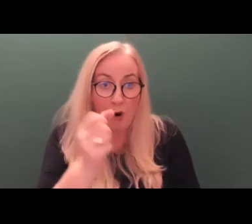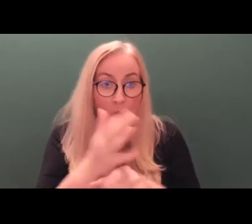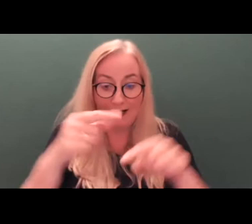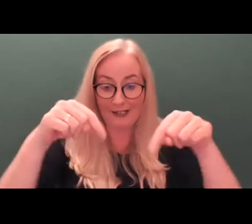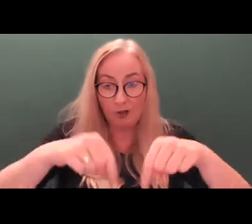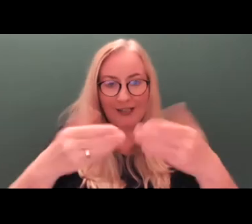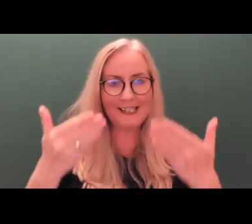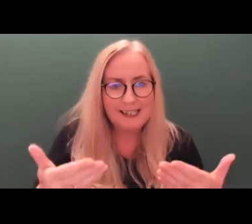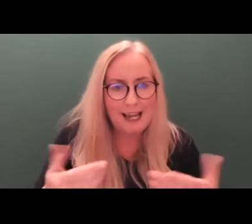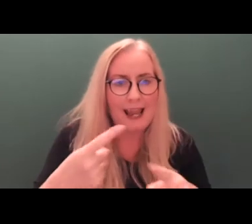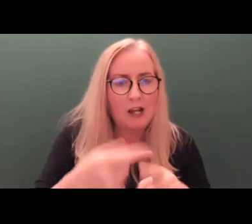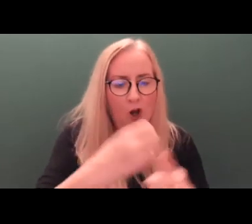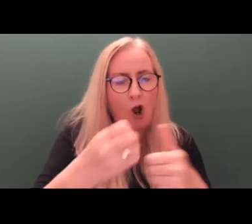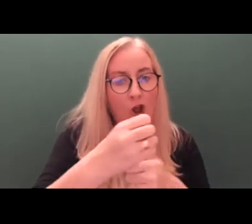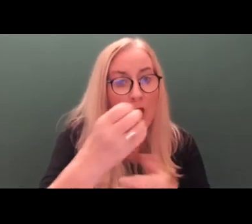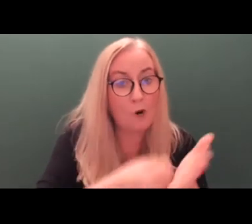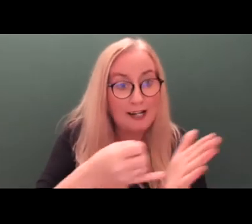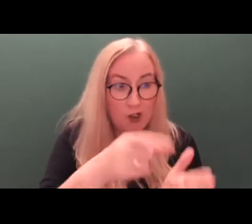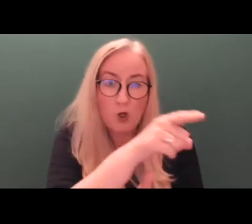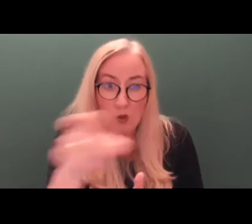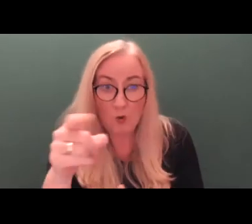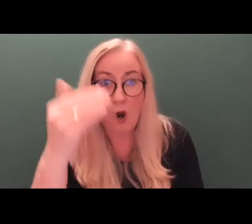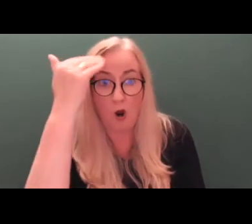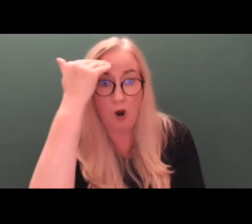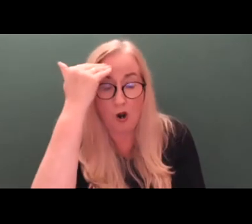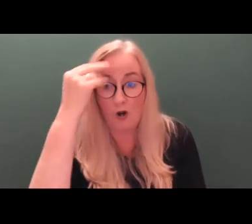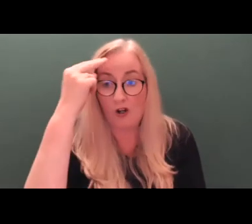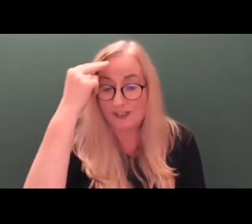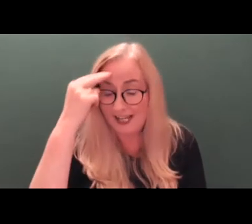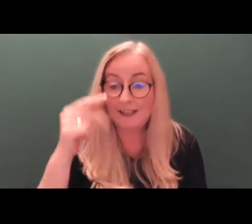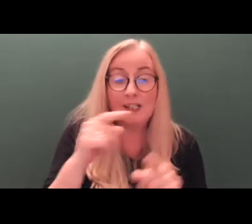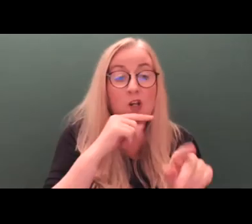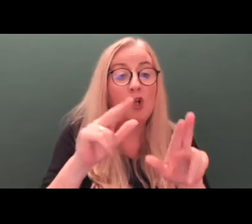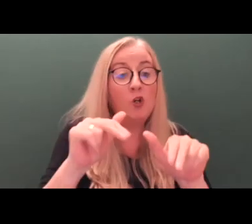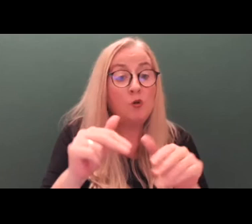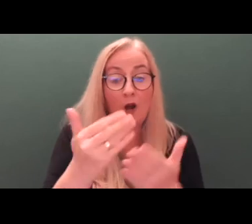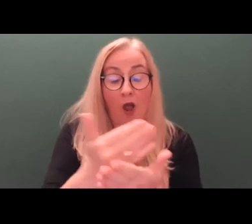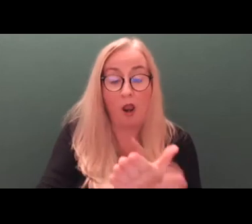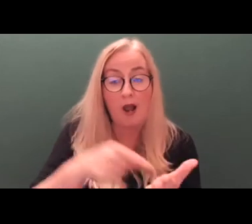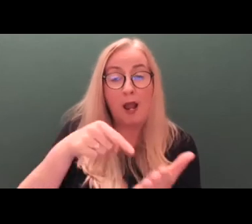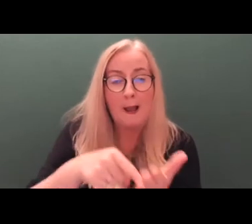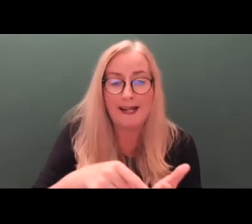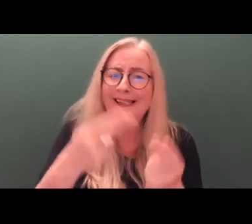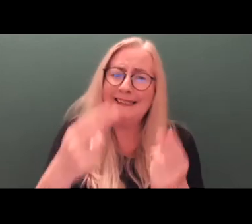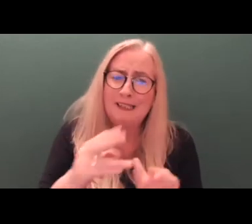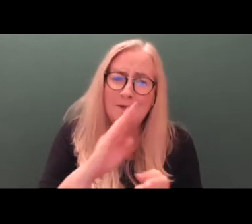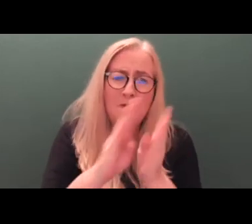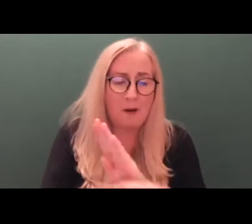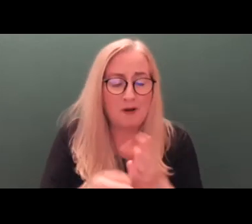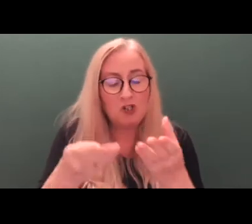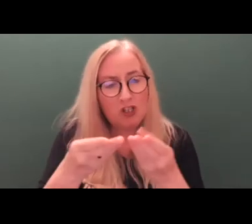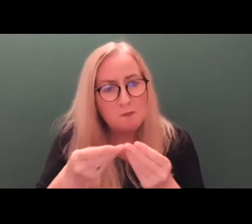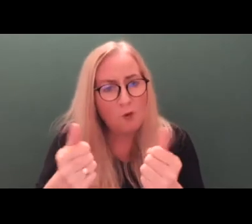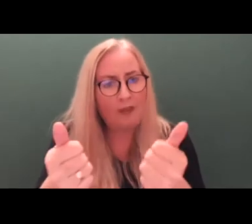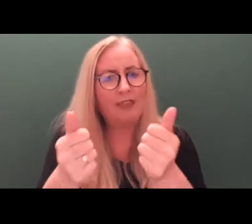all stakeholders understand that key to the success of the new regime will be the smooth, timely